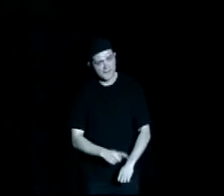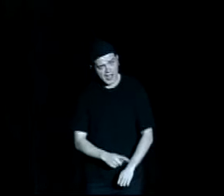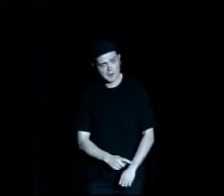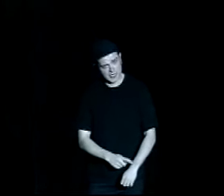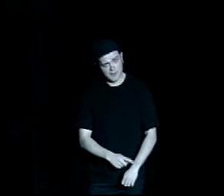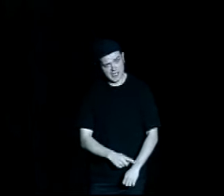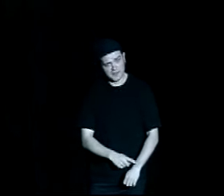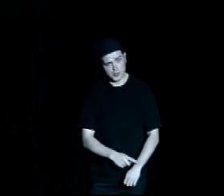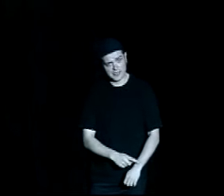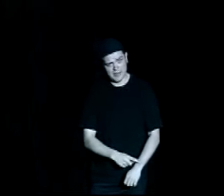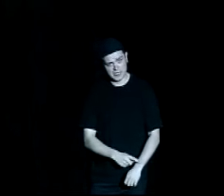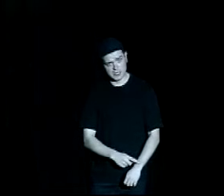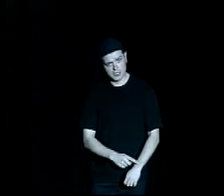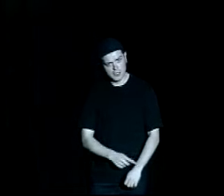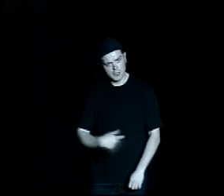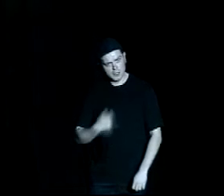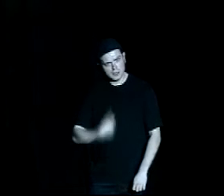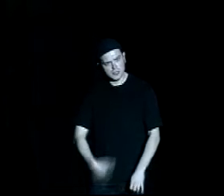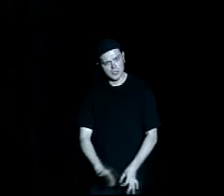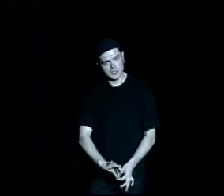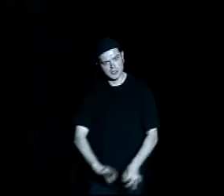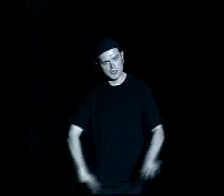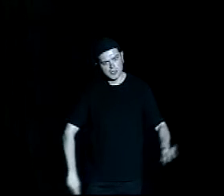a little late I'm already down